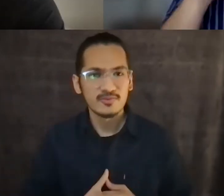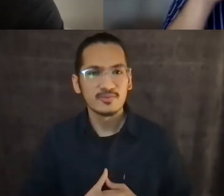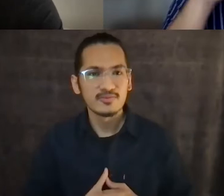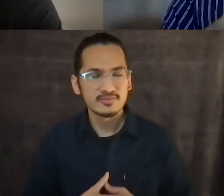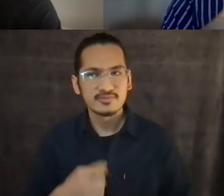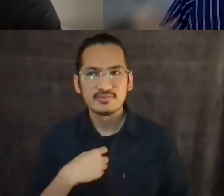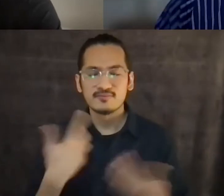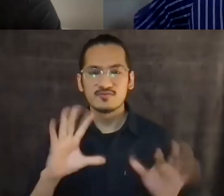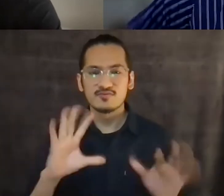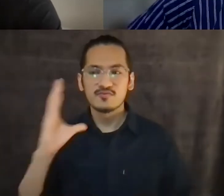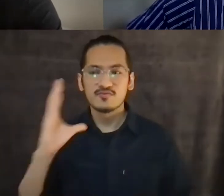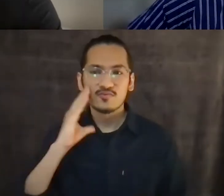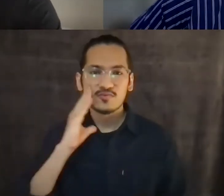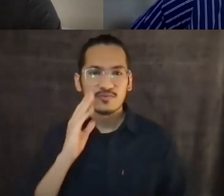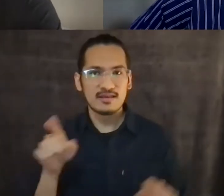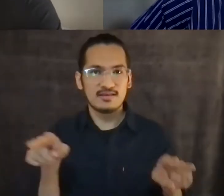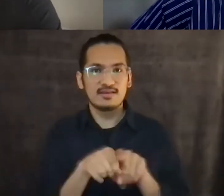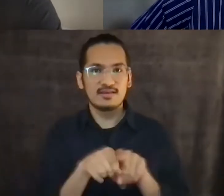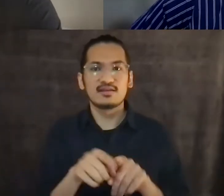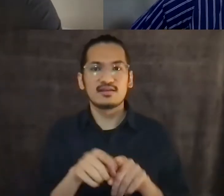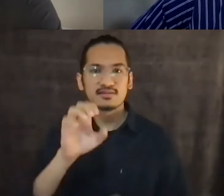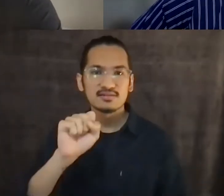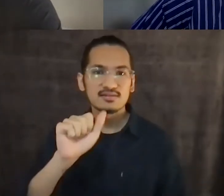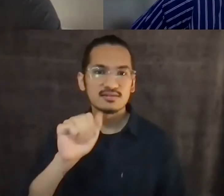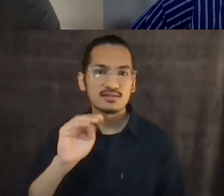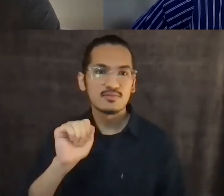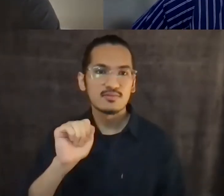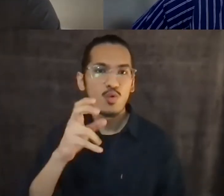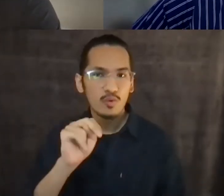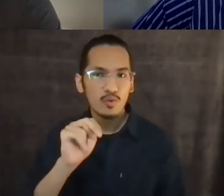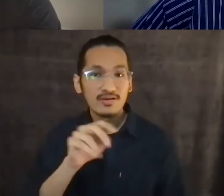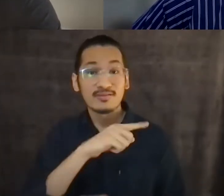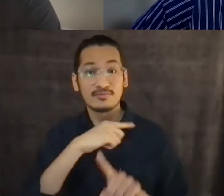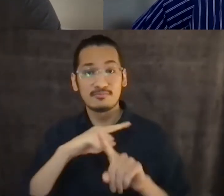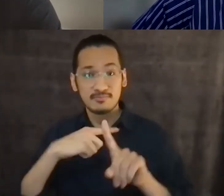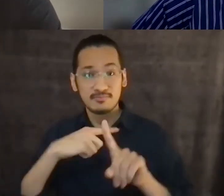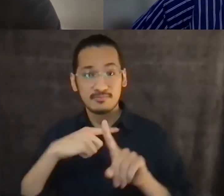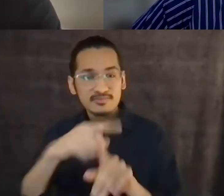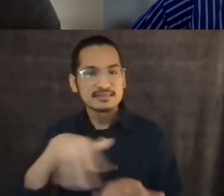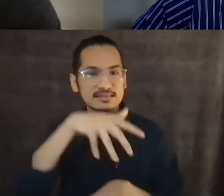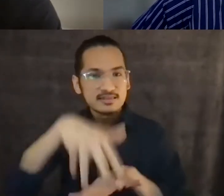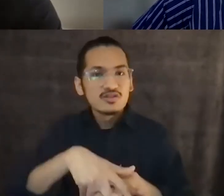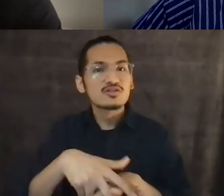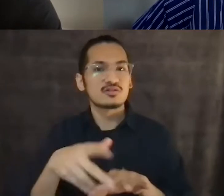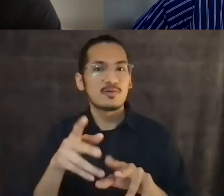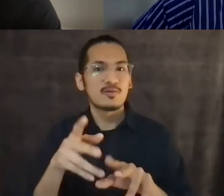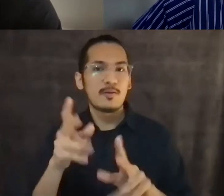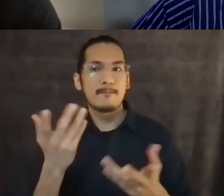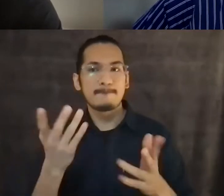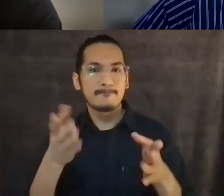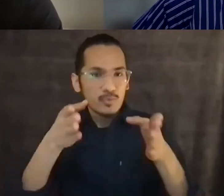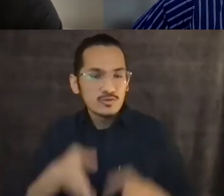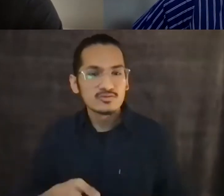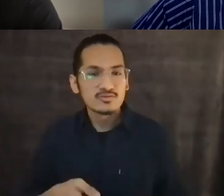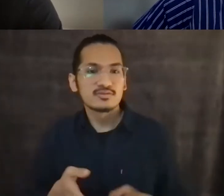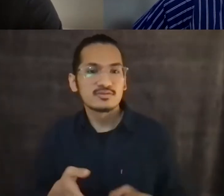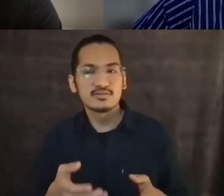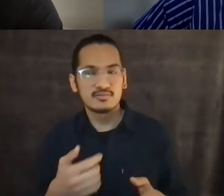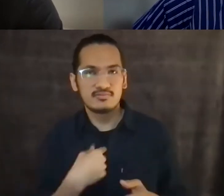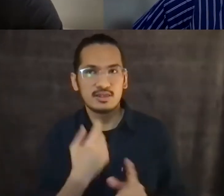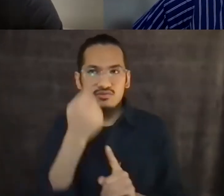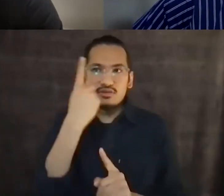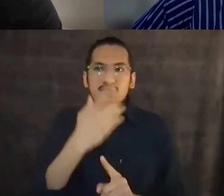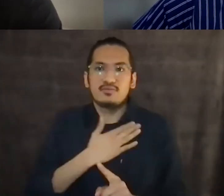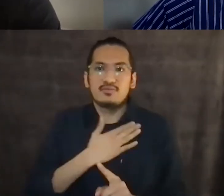as a Samoan, as a fellow indigenous person to Oceania, I understand my Kuleana, my